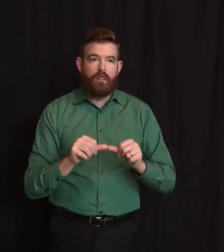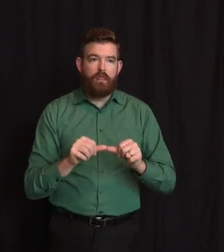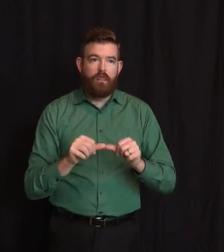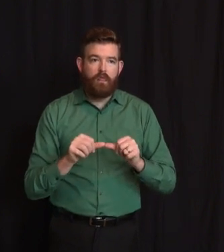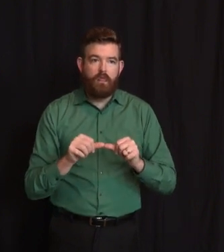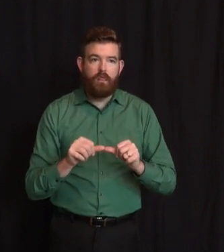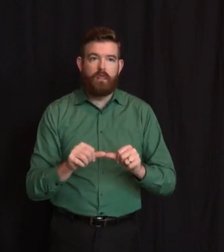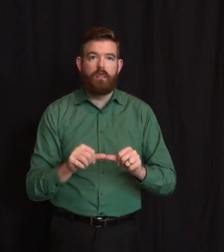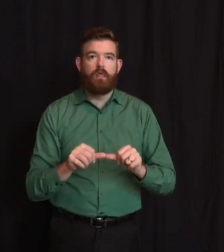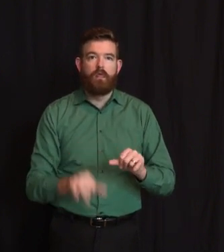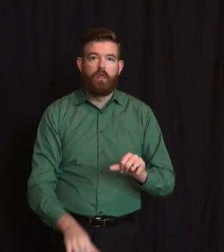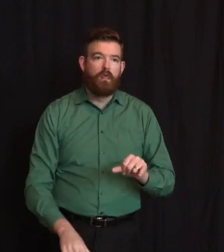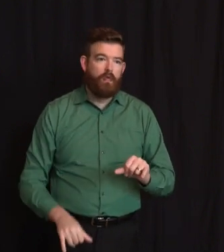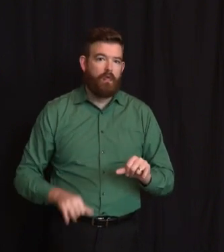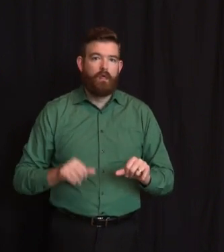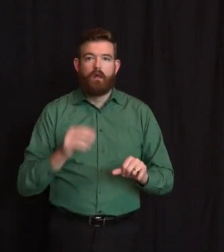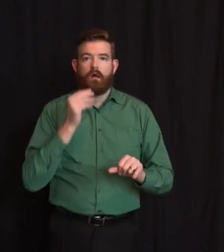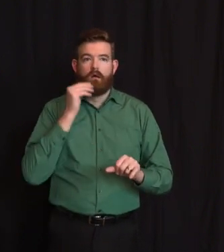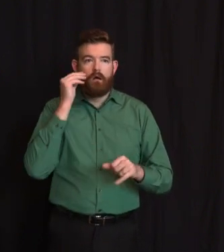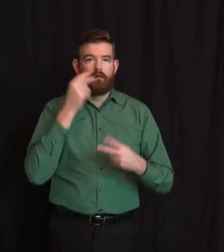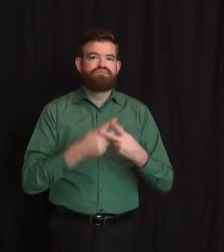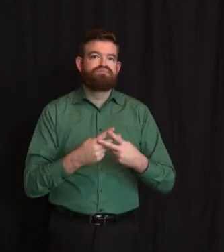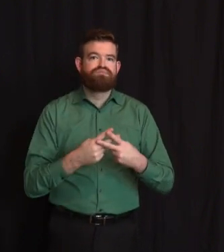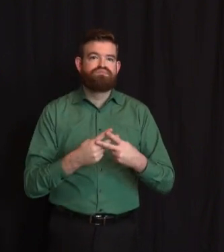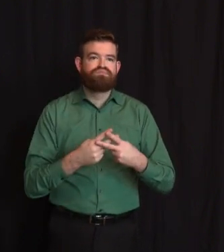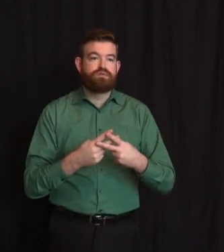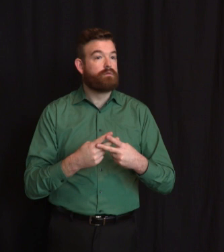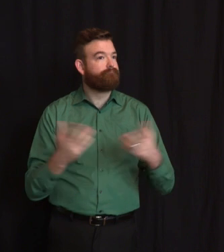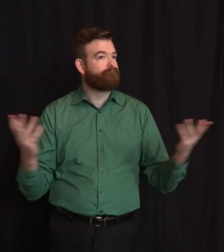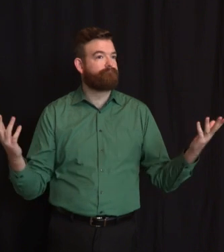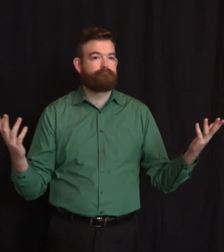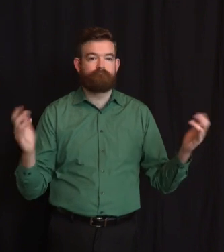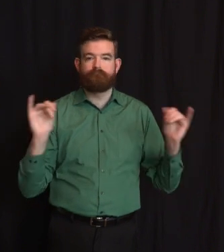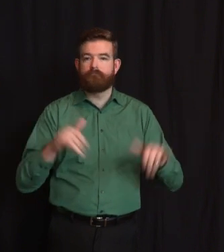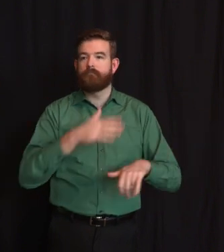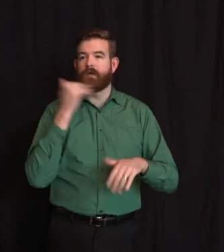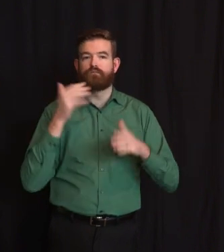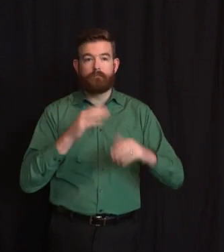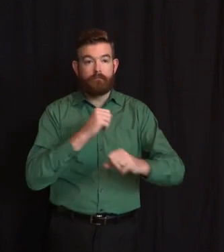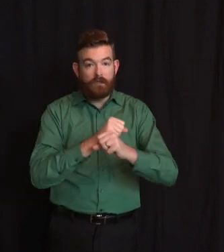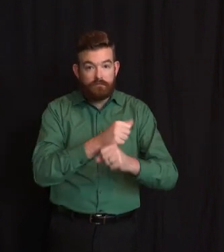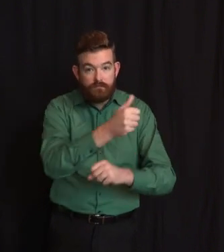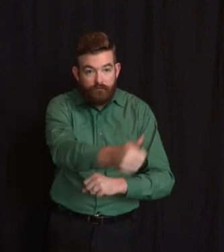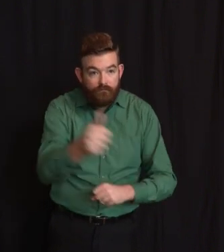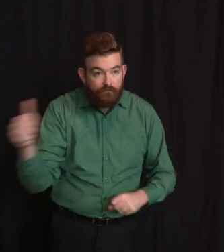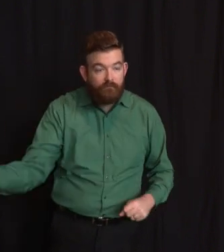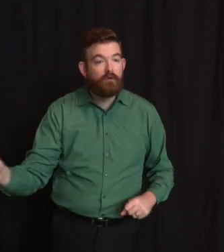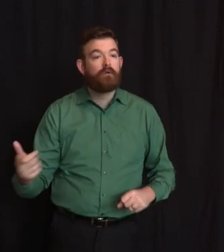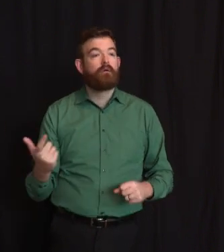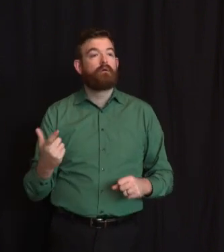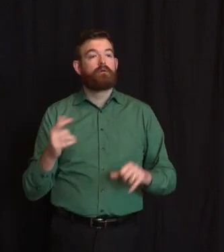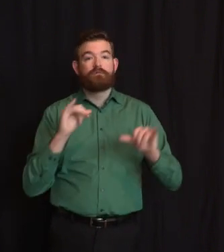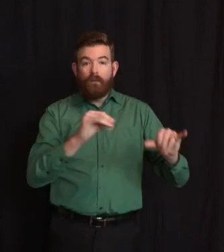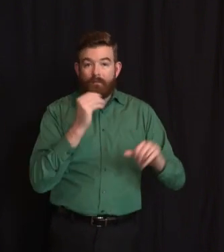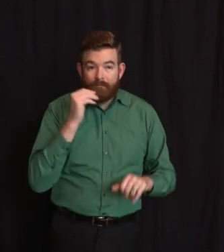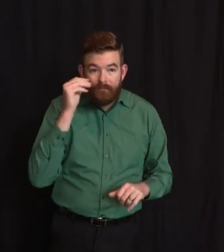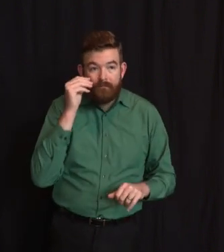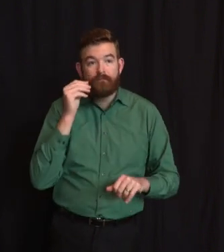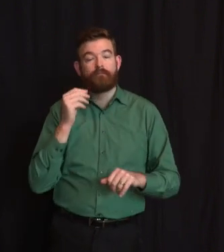home, staying safe, but staying connected. Each one of us are making a difference and helping to stop the spread